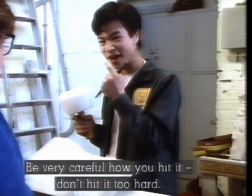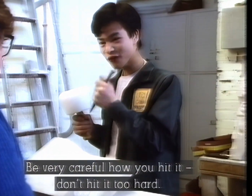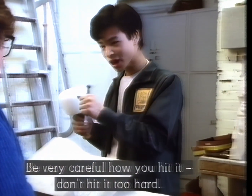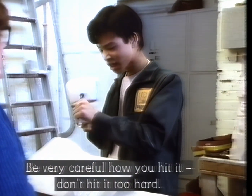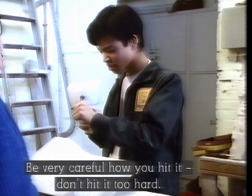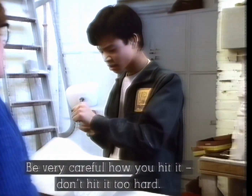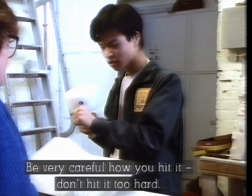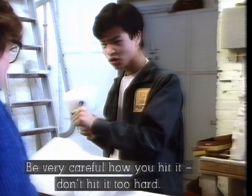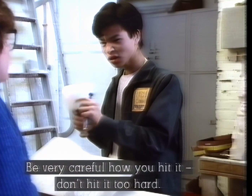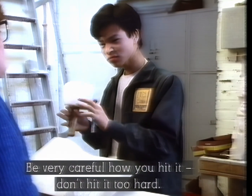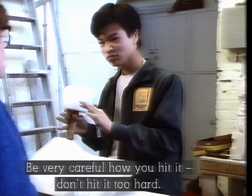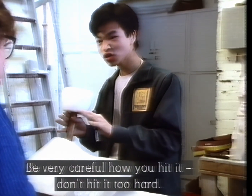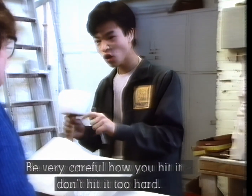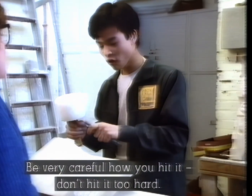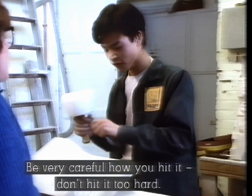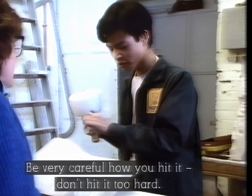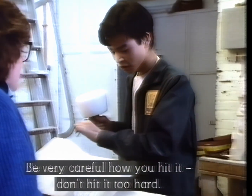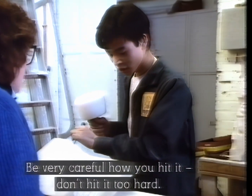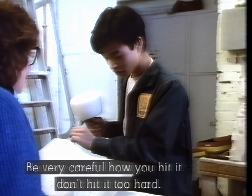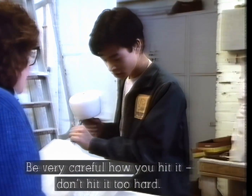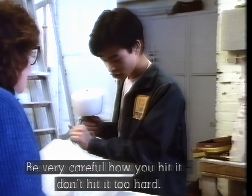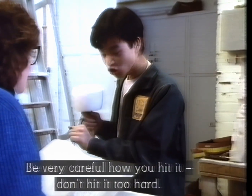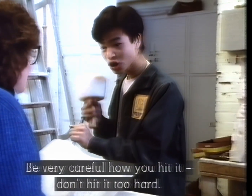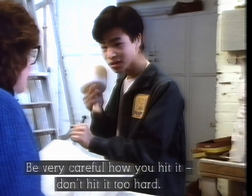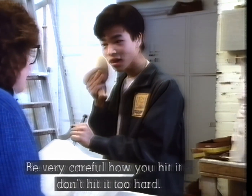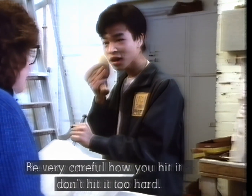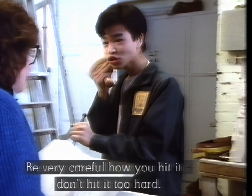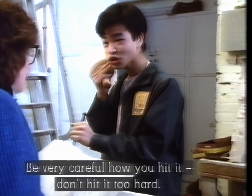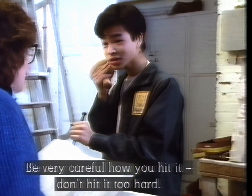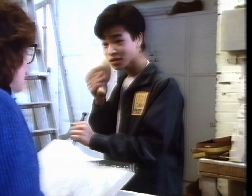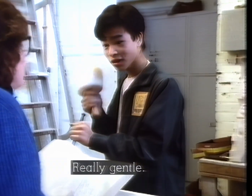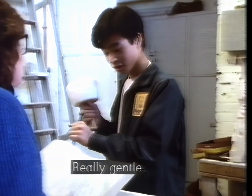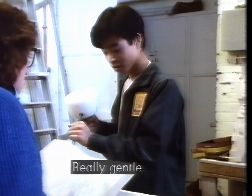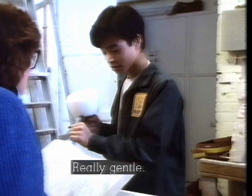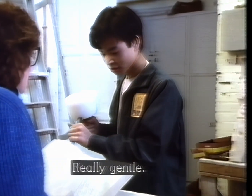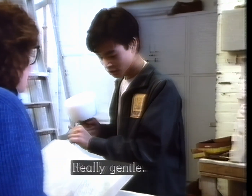Be very careful how you hit it. Don't hit it too hard. Hit it quite gently. Right? Really gentle.